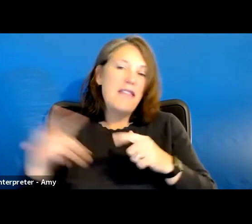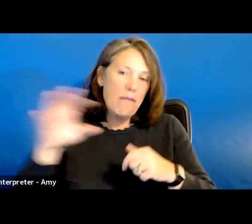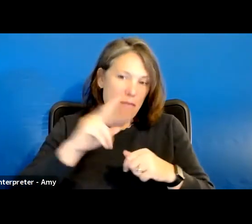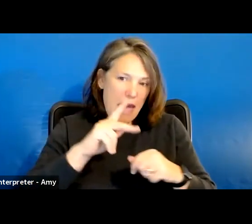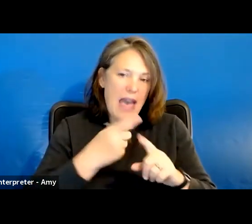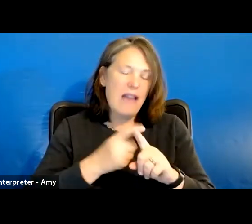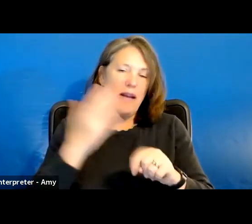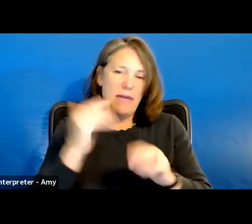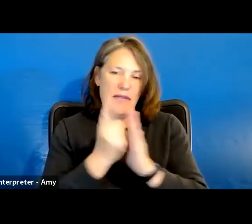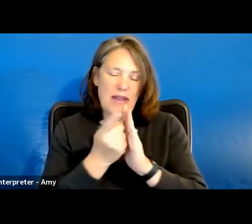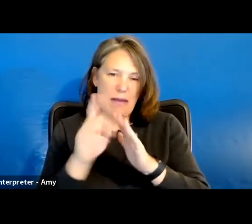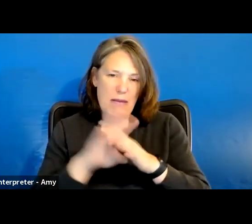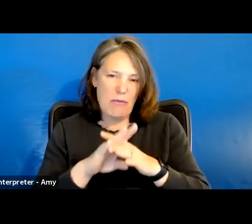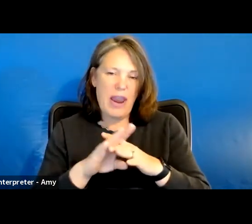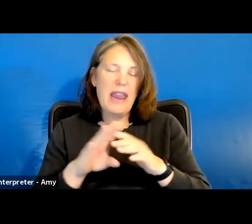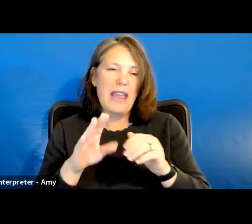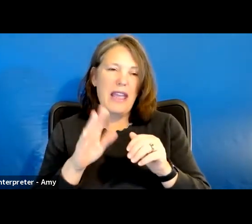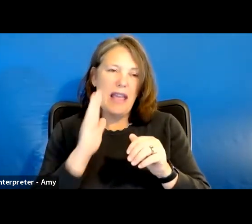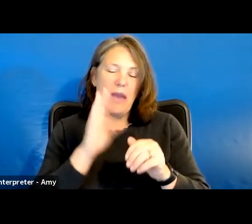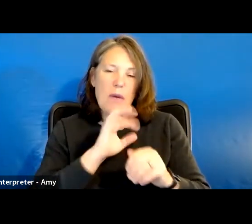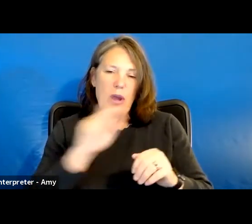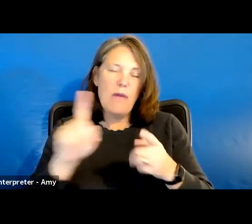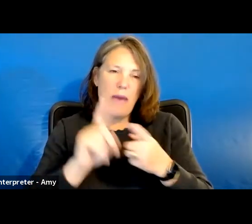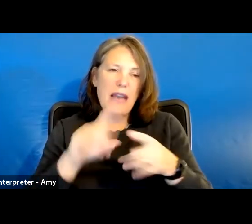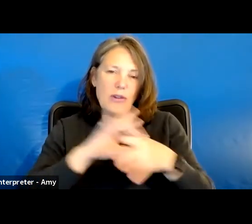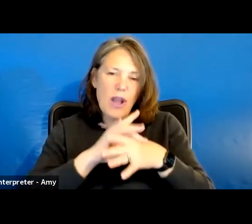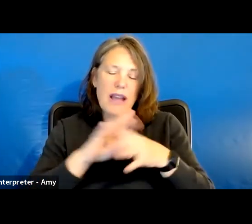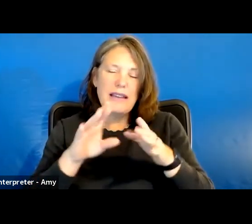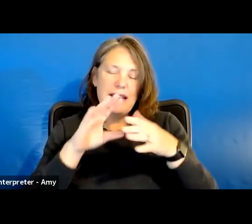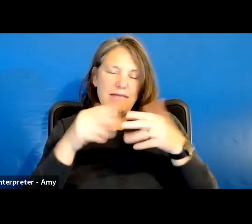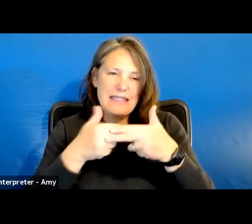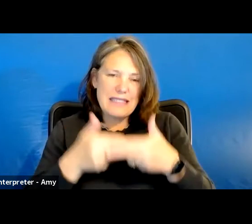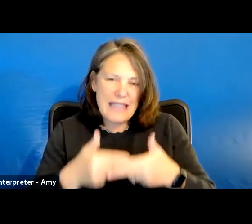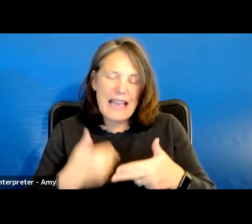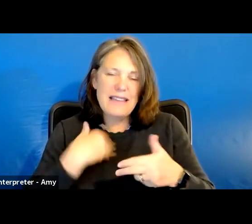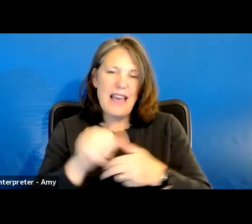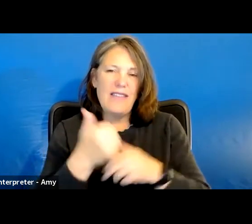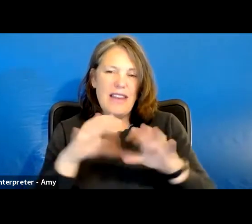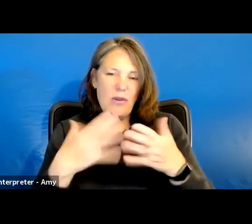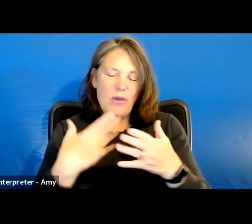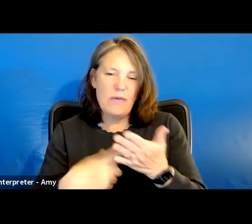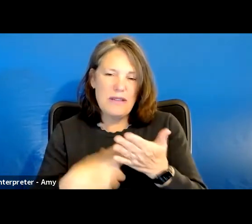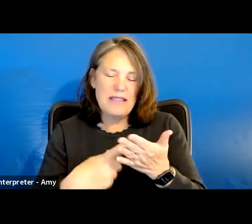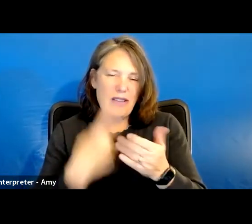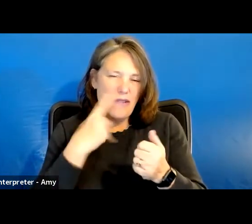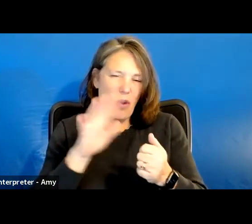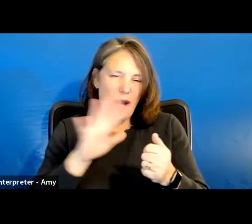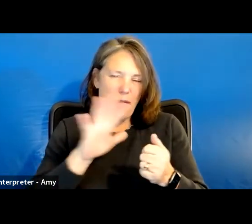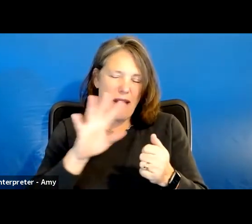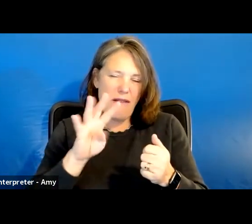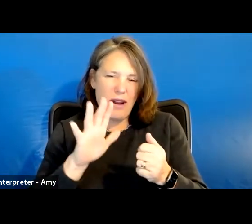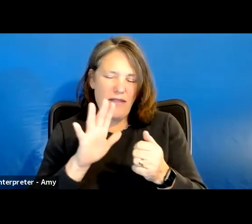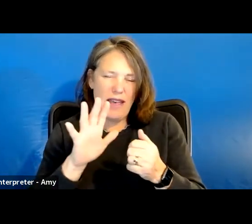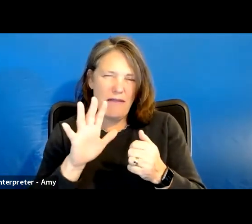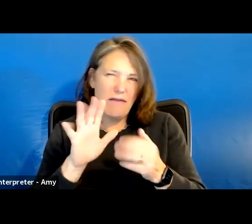from the 15 minute break and you're going to go back into content slides, have another group discussion for about 45 minutes to